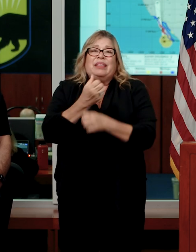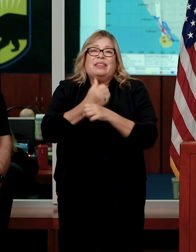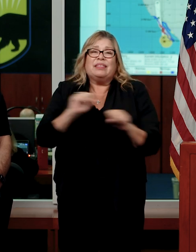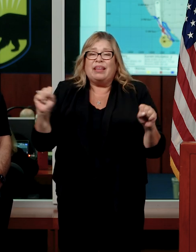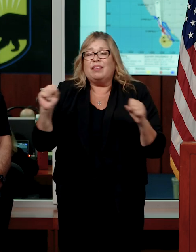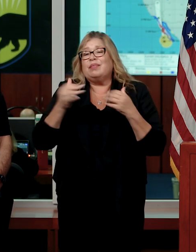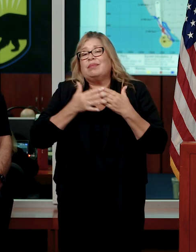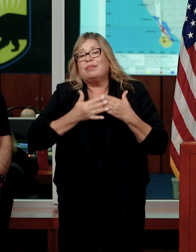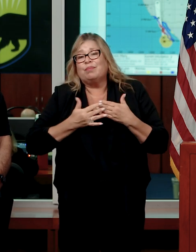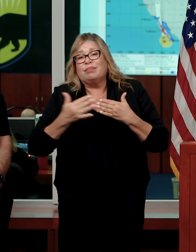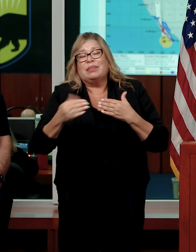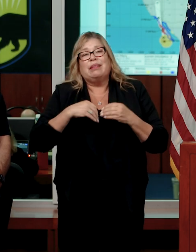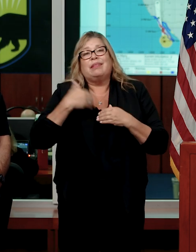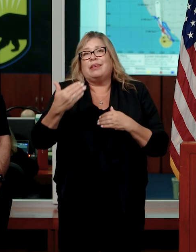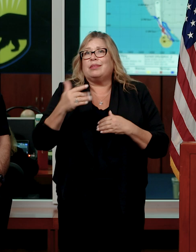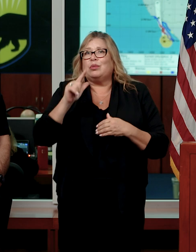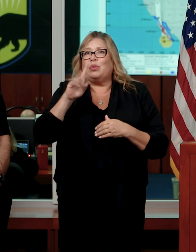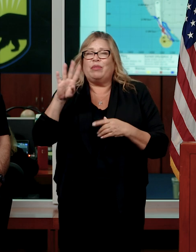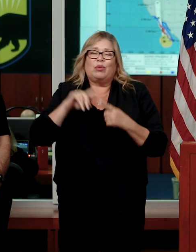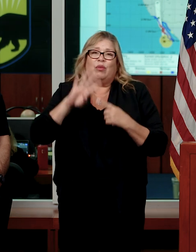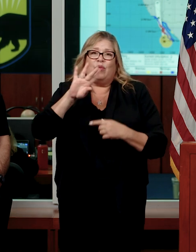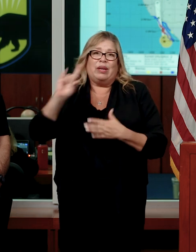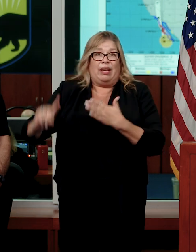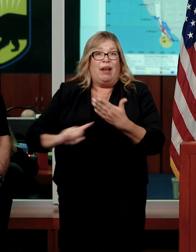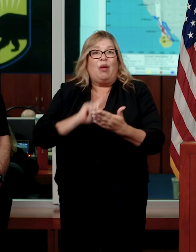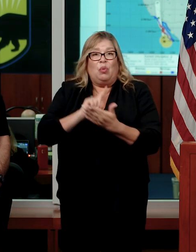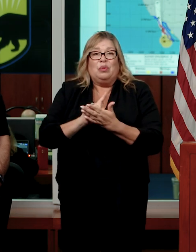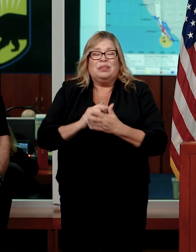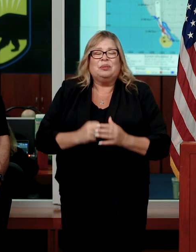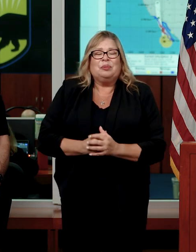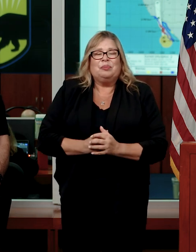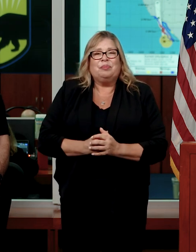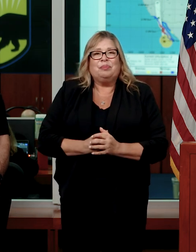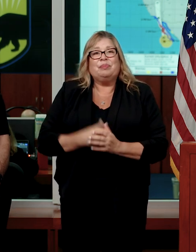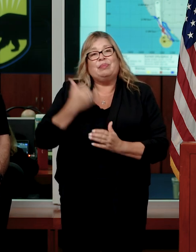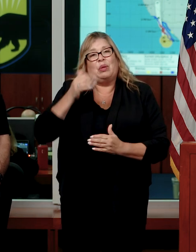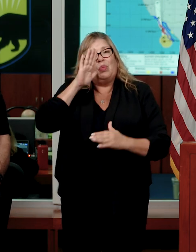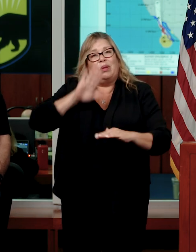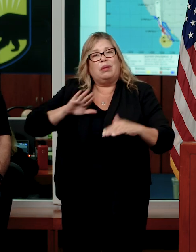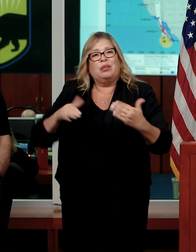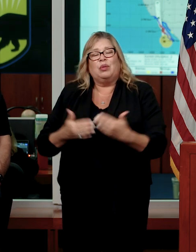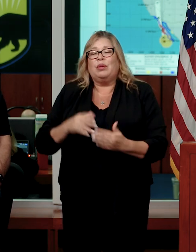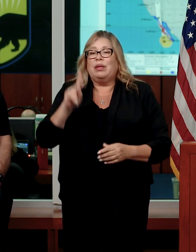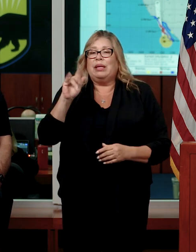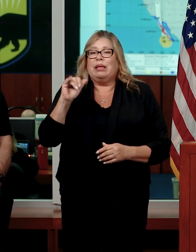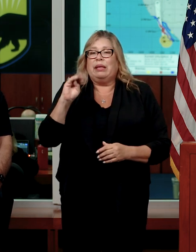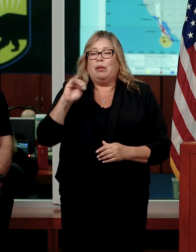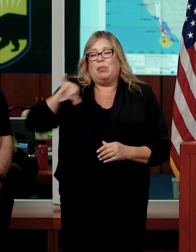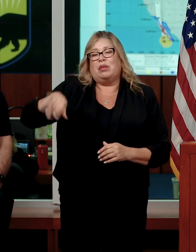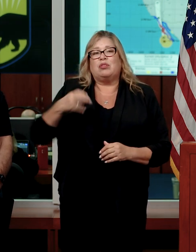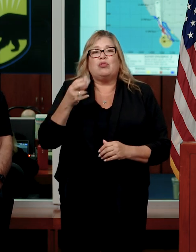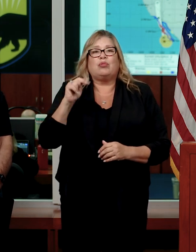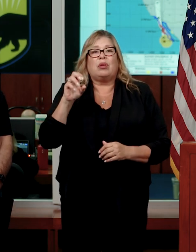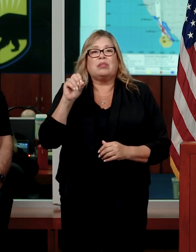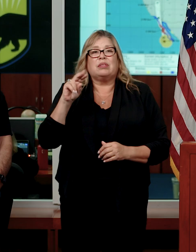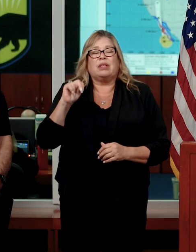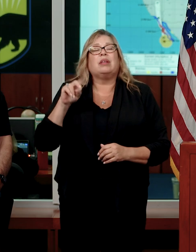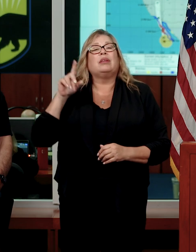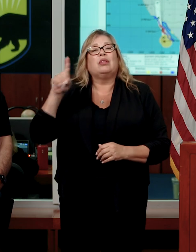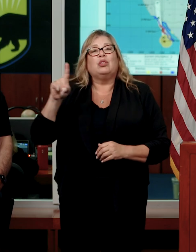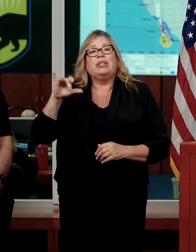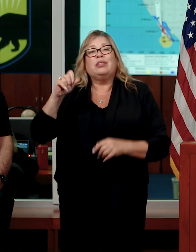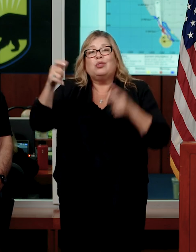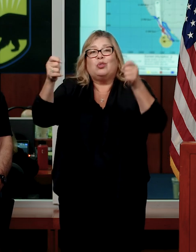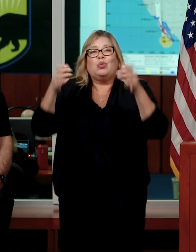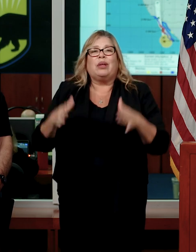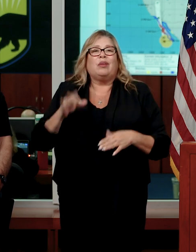the course of the next 24 to 48 hours. With that, I would like to introduce Kim Johnson, the director of our Department of